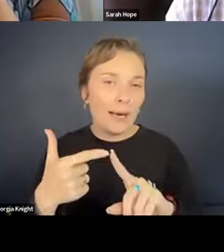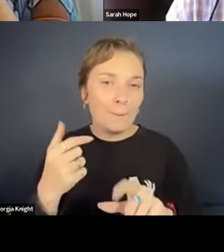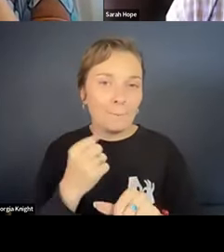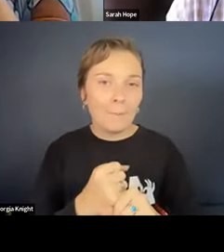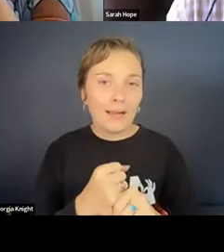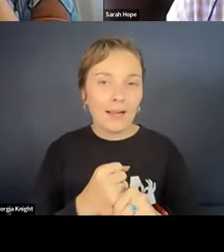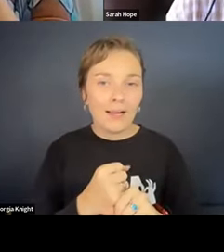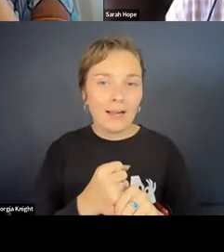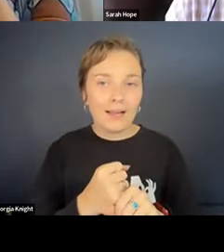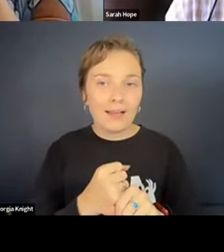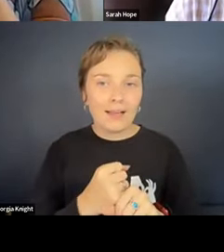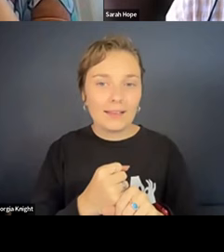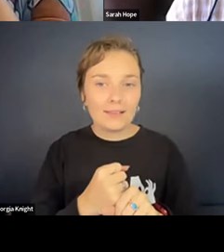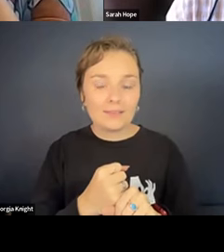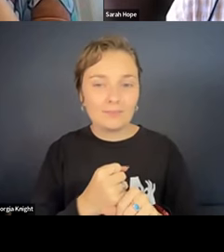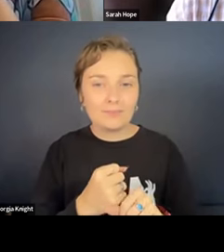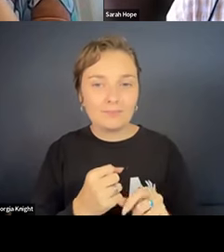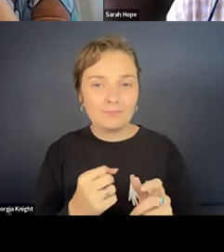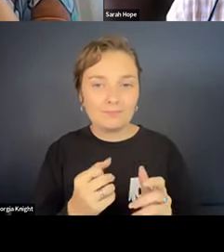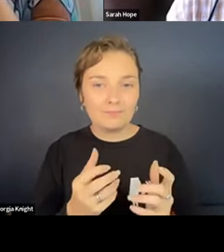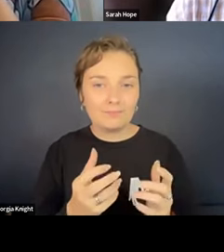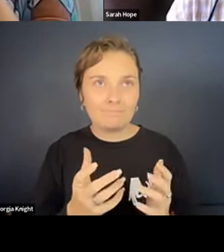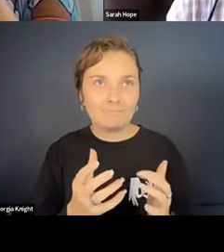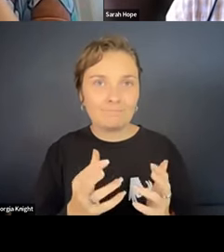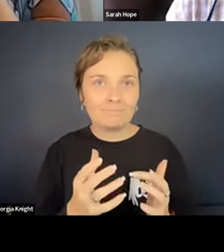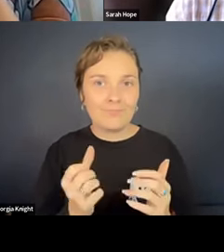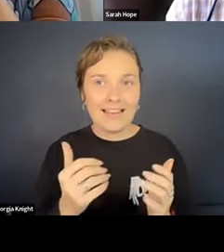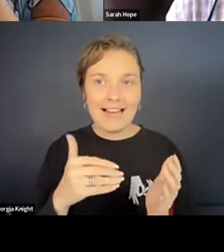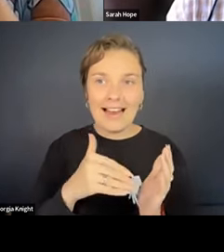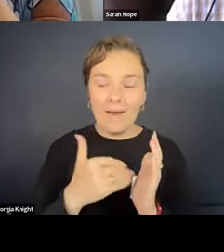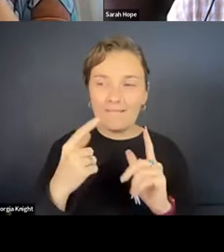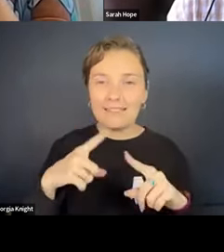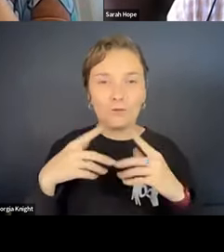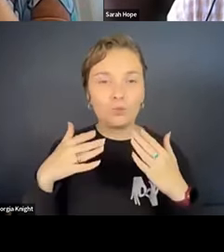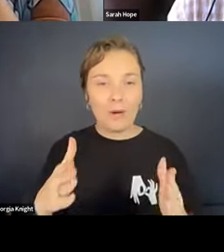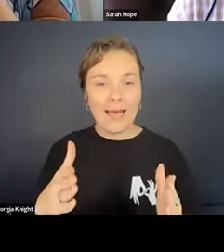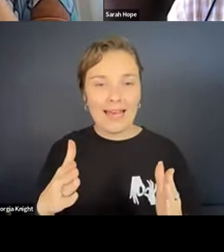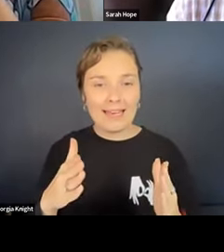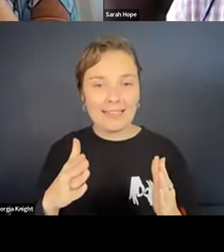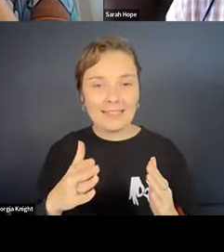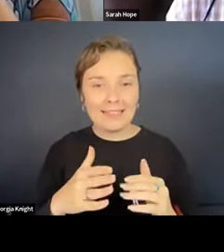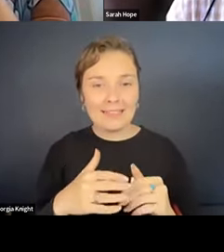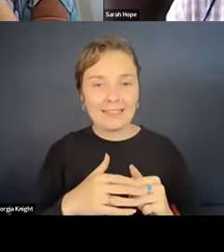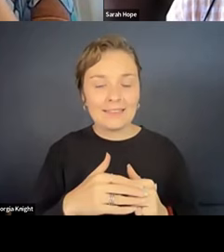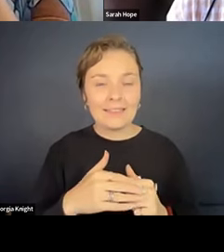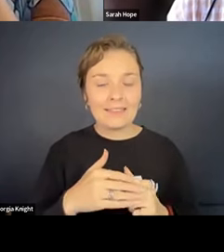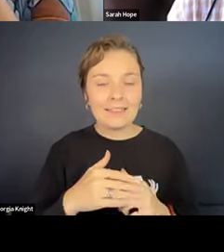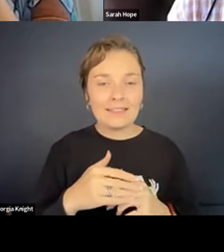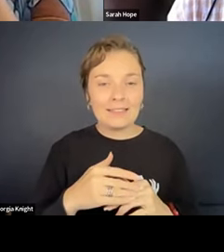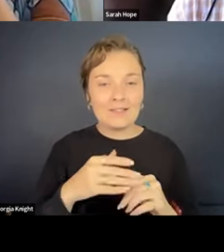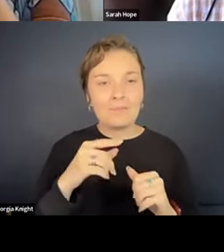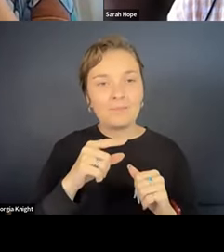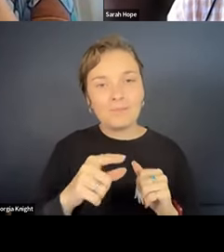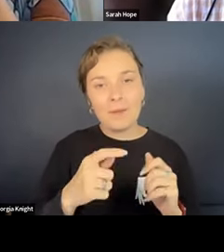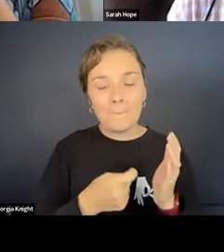where there is this sort of now alternative to actually the actors going out and the performers happening for a